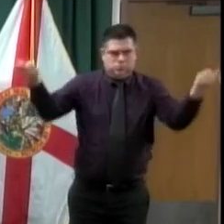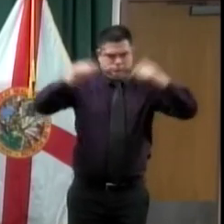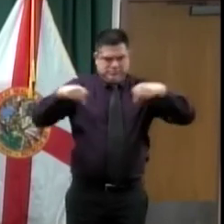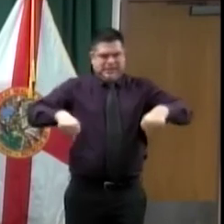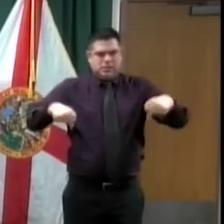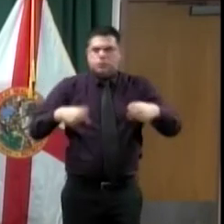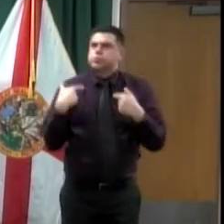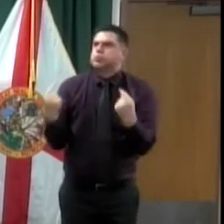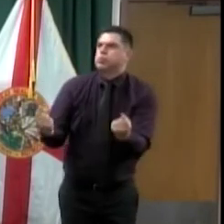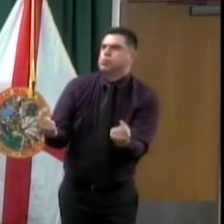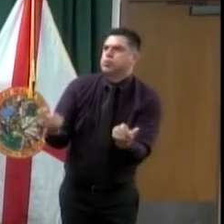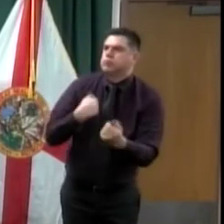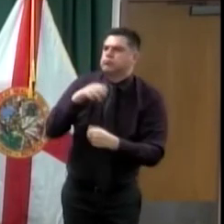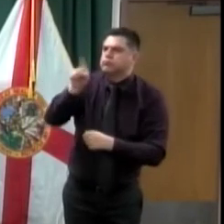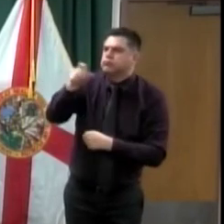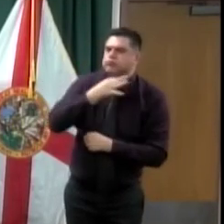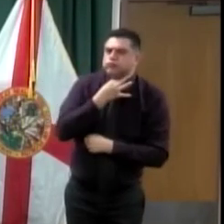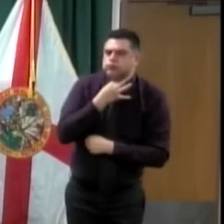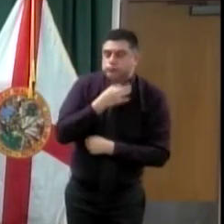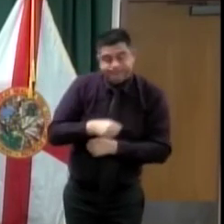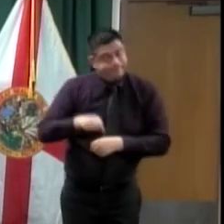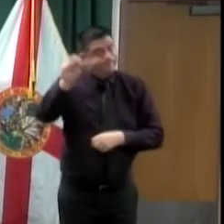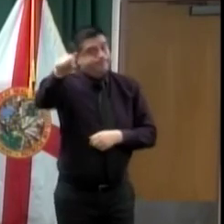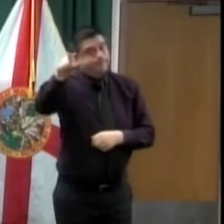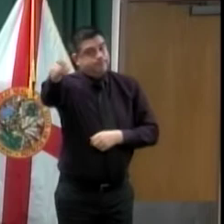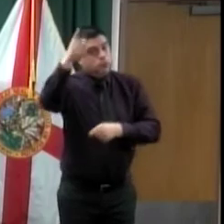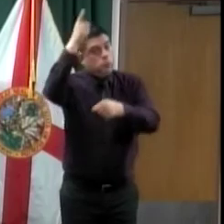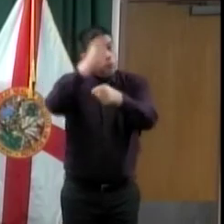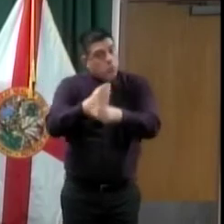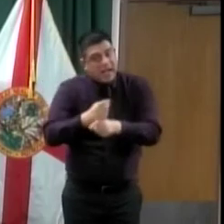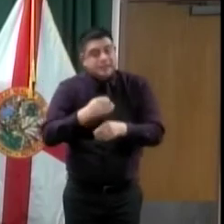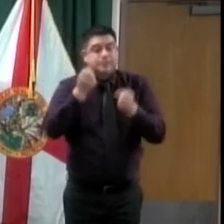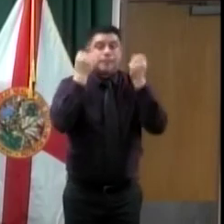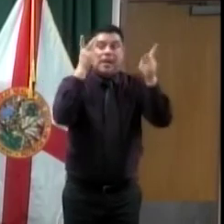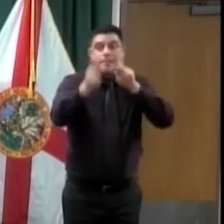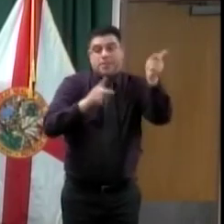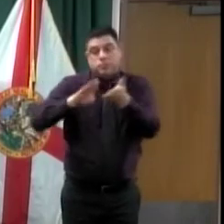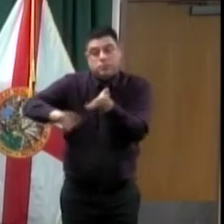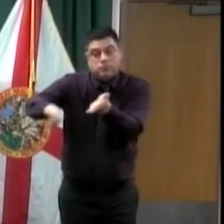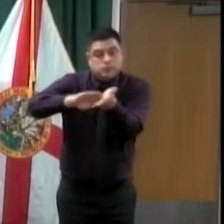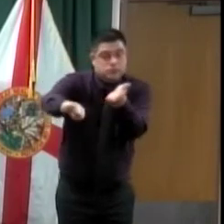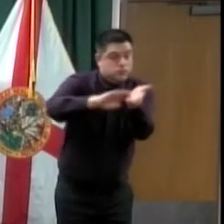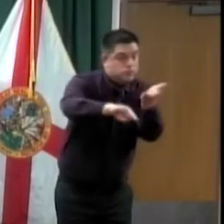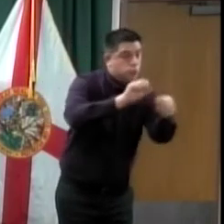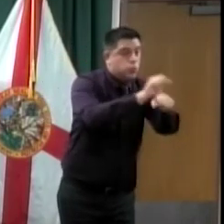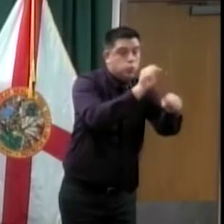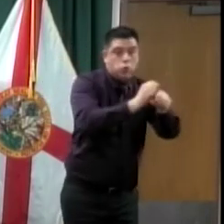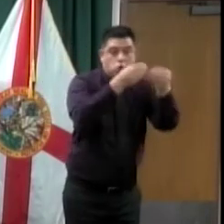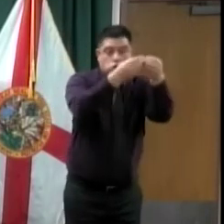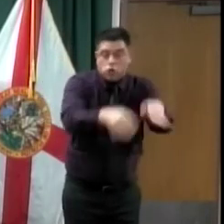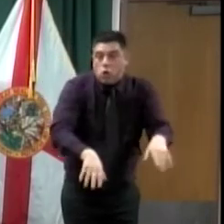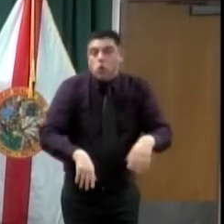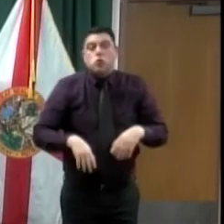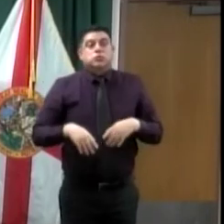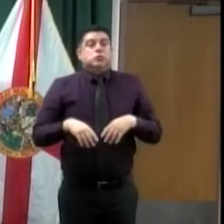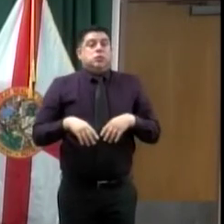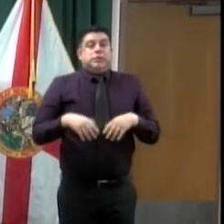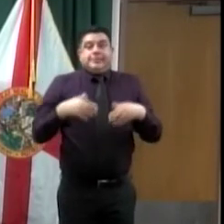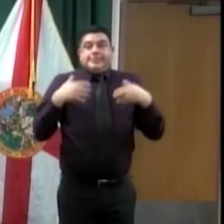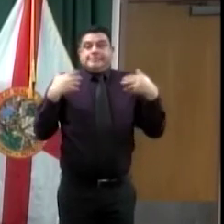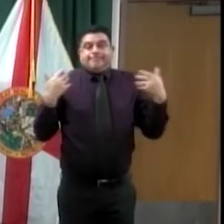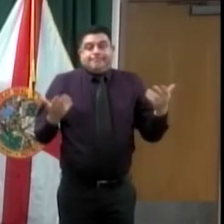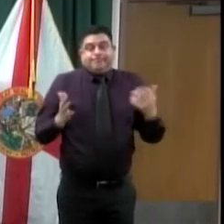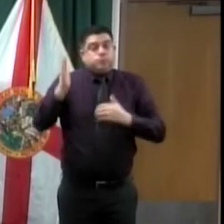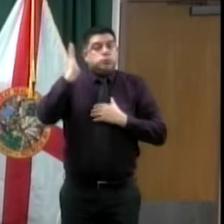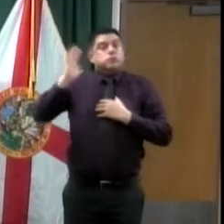monitoring that. What we did initially is we dropped our assistance level from a $2,500 assistance level down to a $1,500